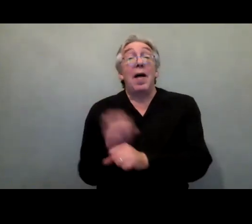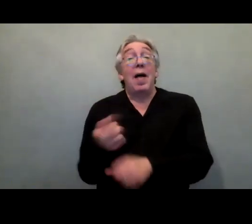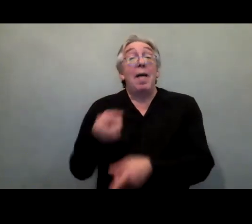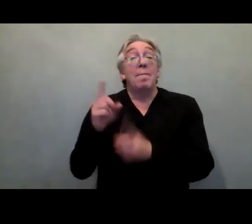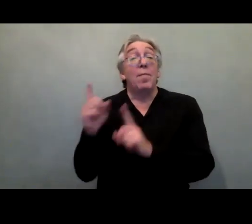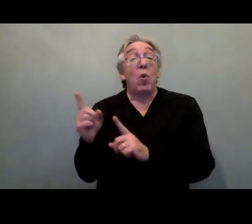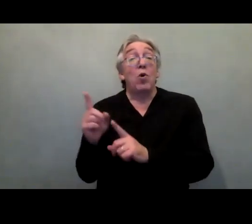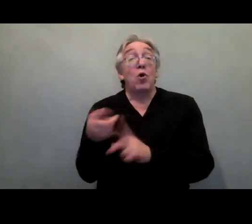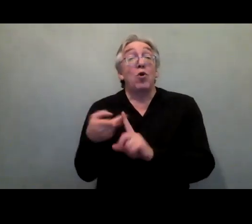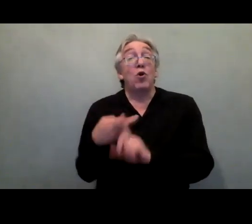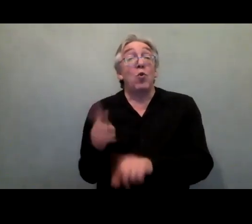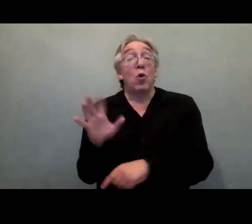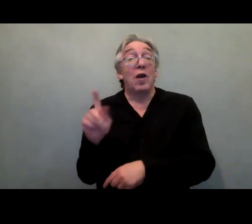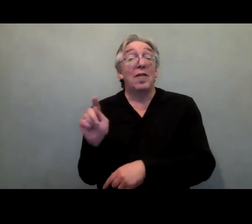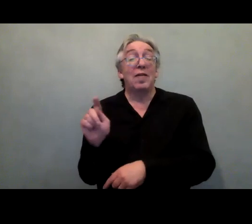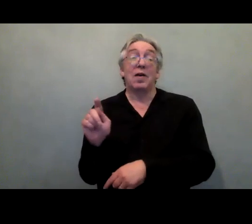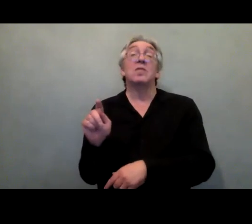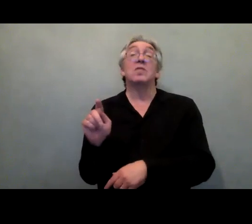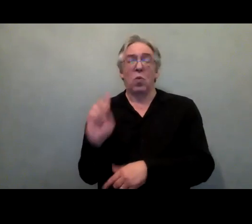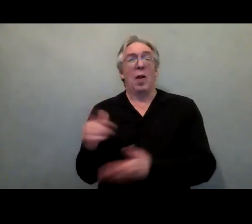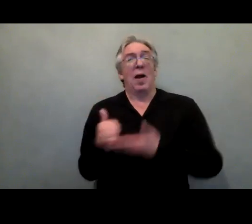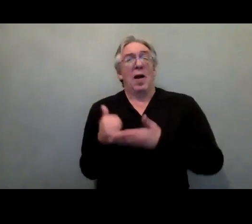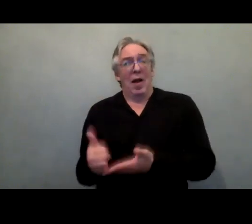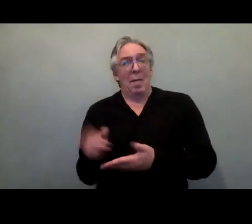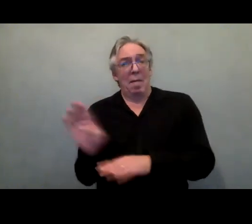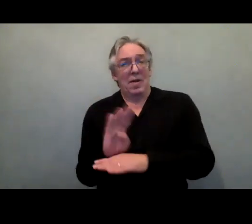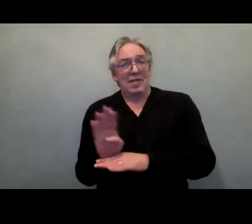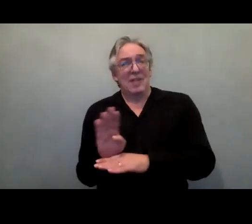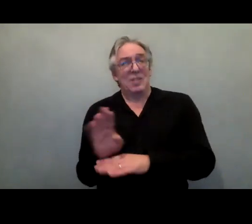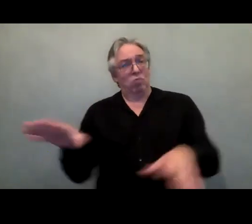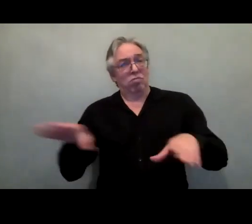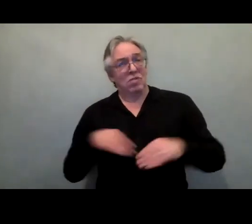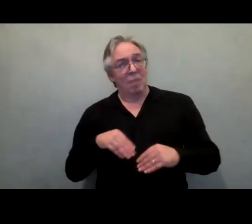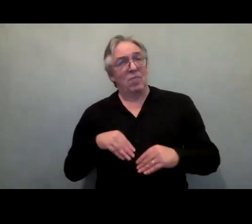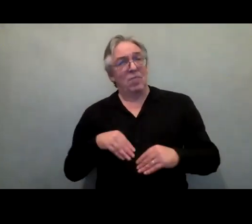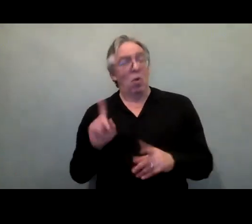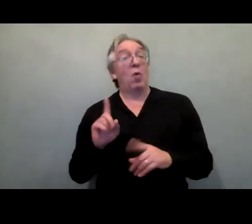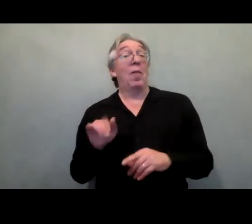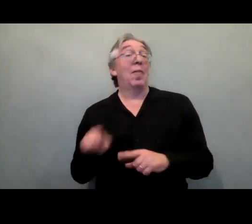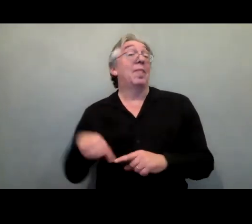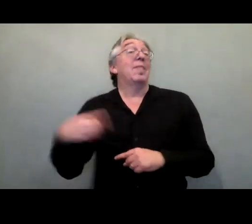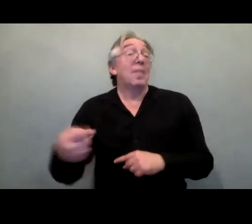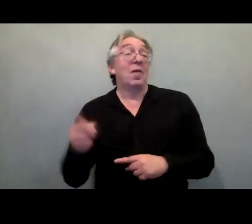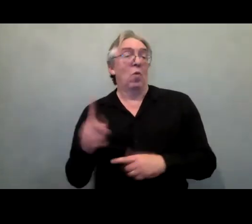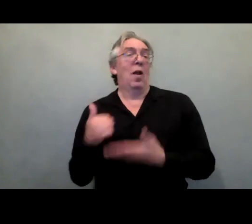precisely because it makes it easier for business to say yes to best practice, makes it easier for job seekers with disabilities.